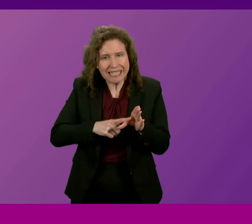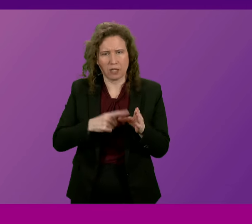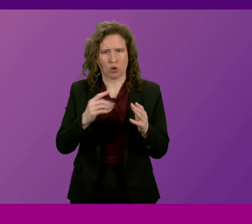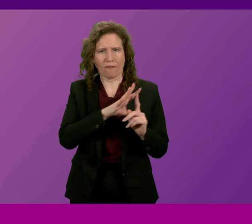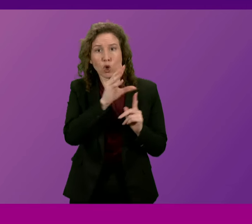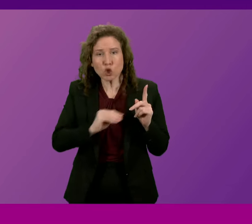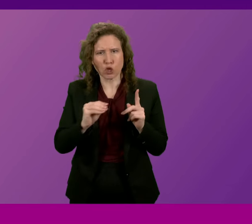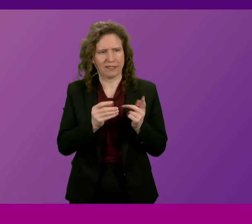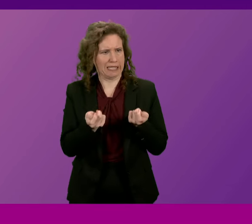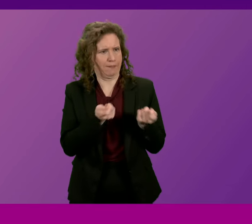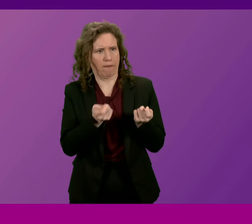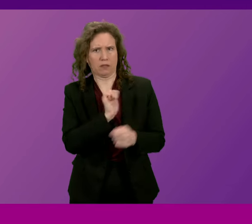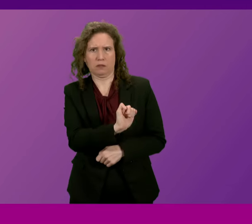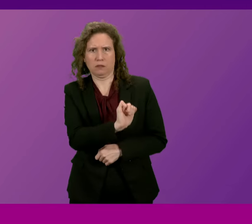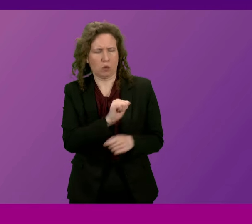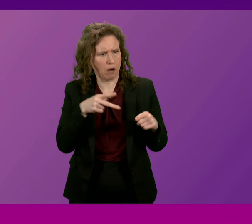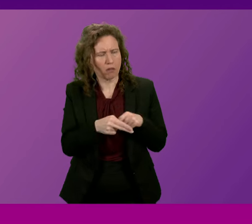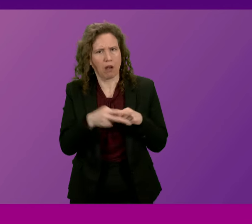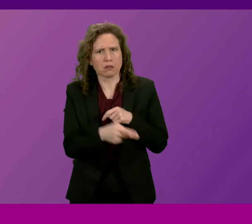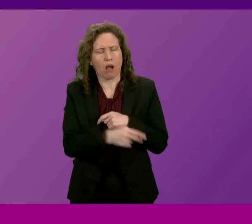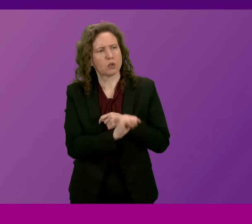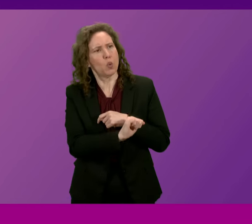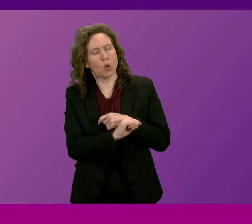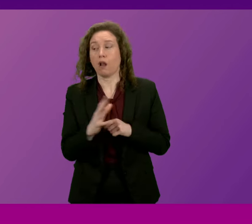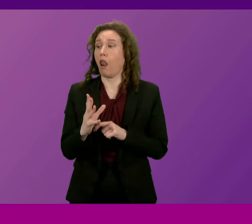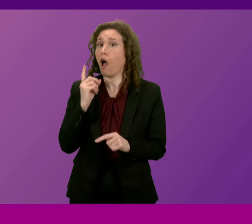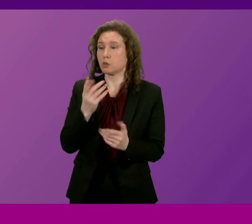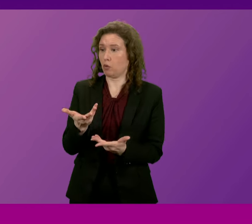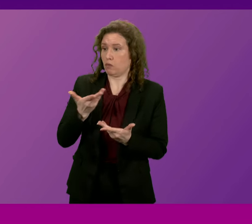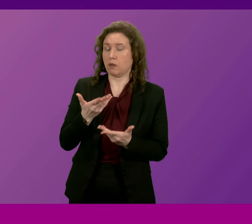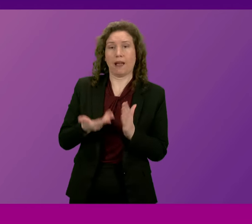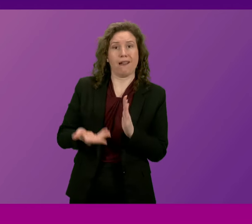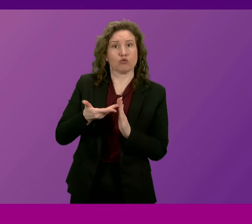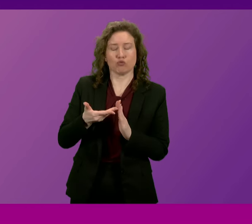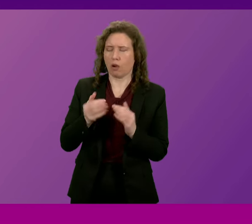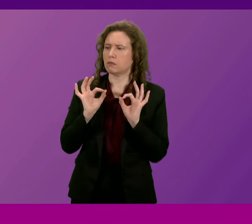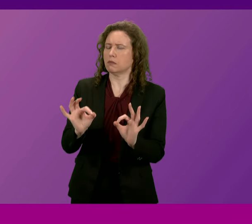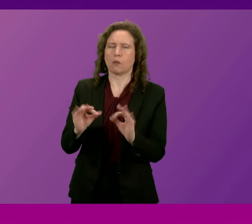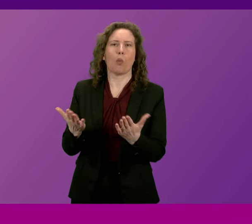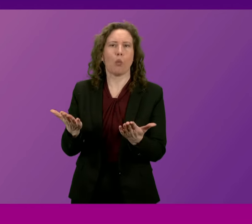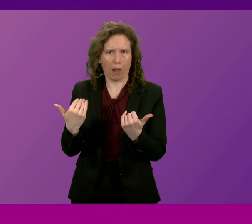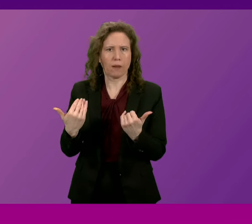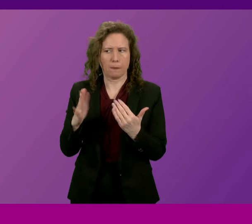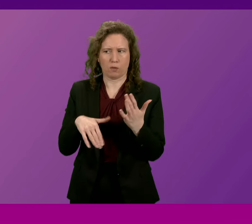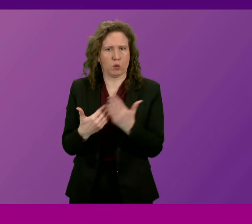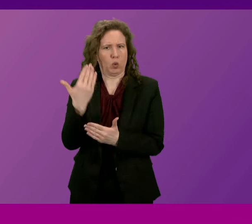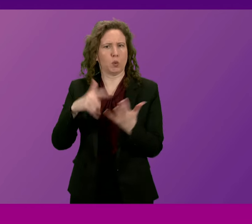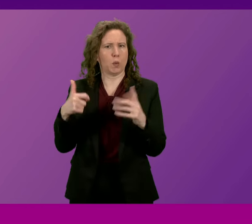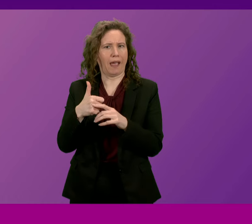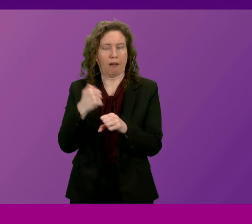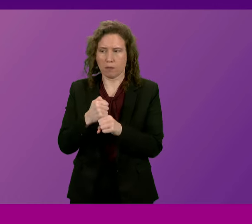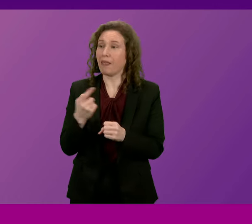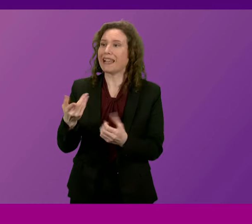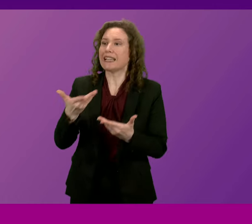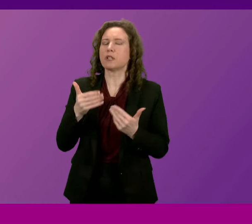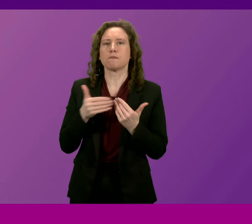-led austerity, and I welcome, as I did last week, the investment that has been announced by the United Kingdom government that will provide us with more scope